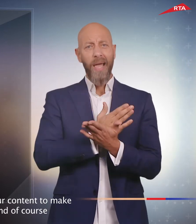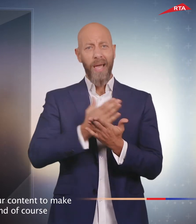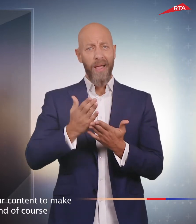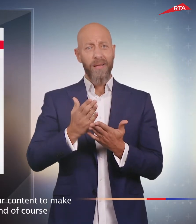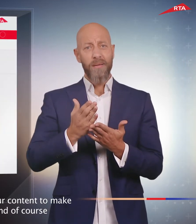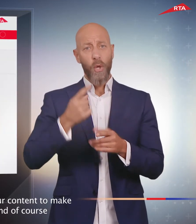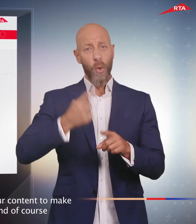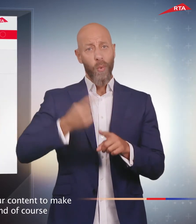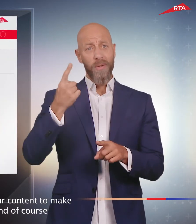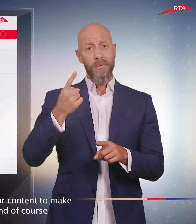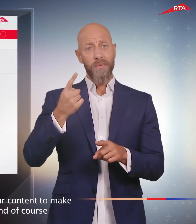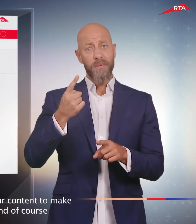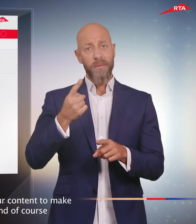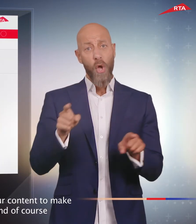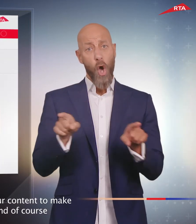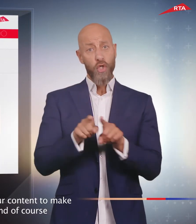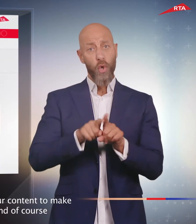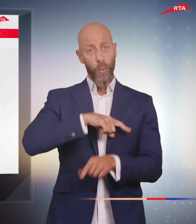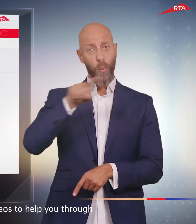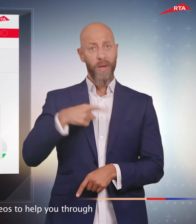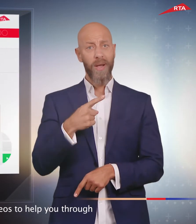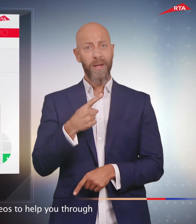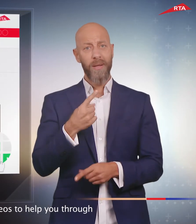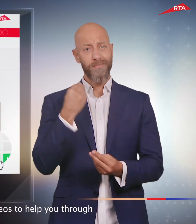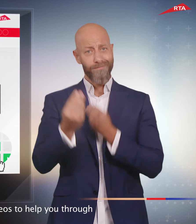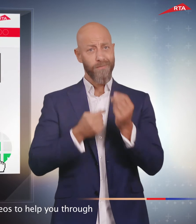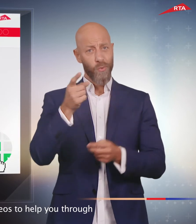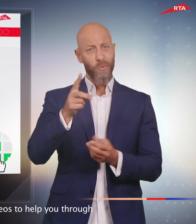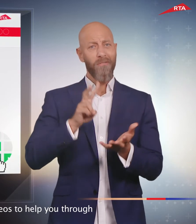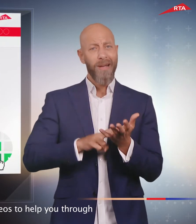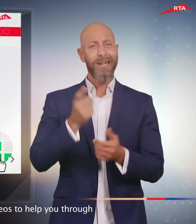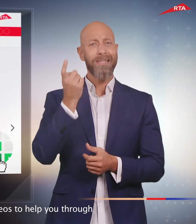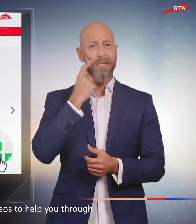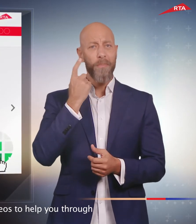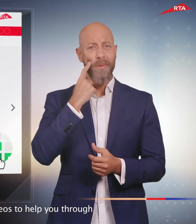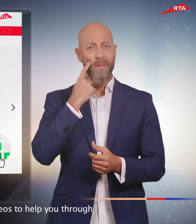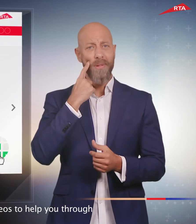to make navigation easier and of course, we have our sign language videos to help you through.